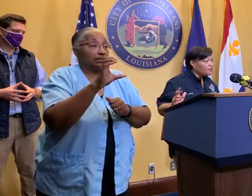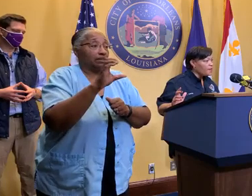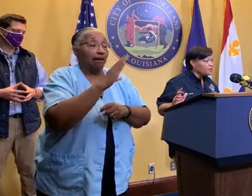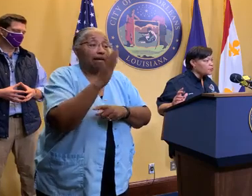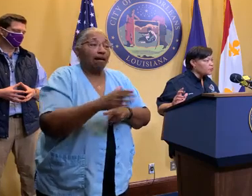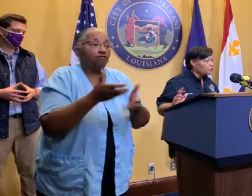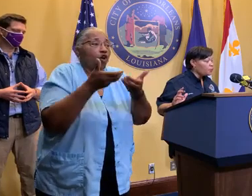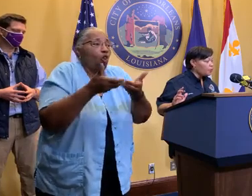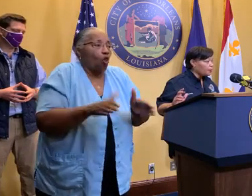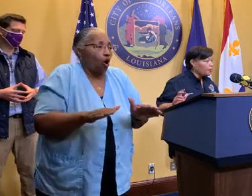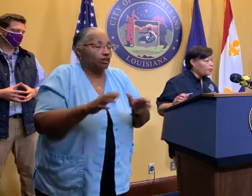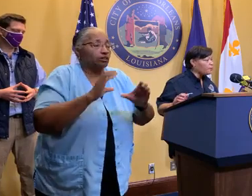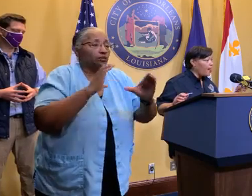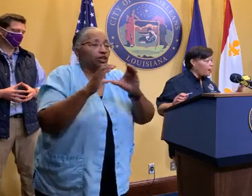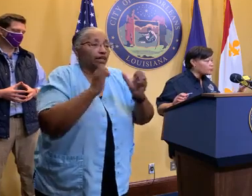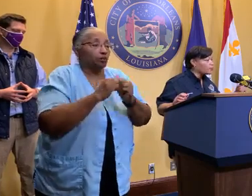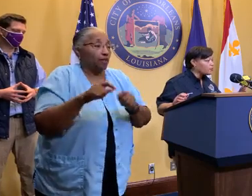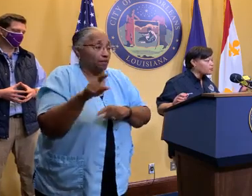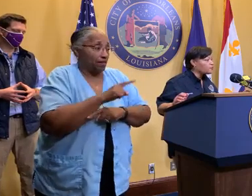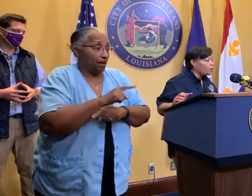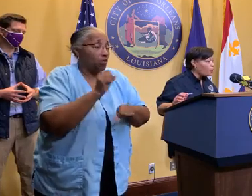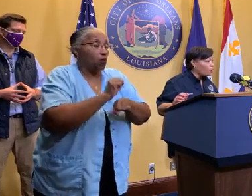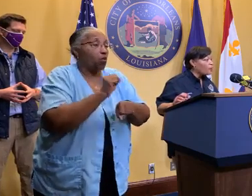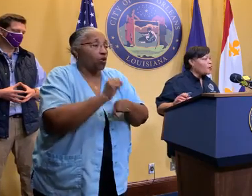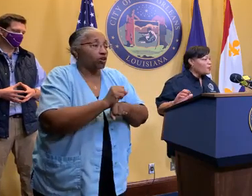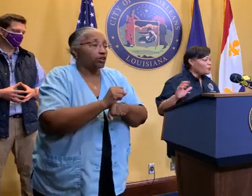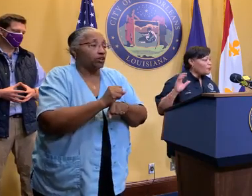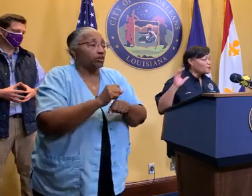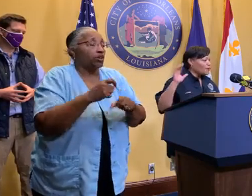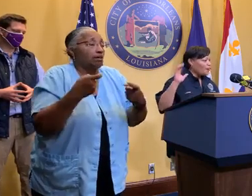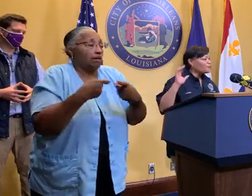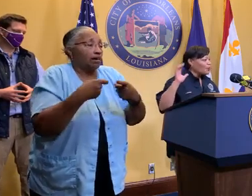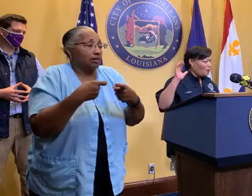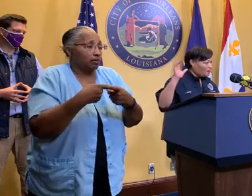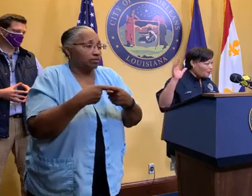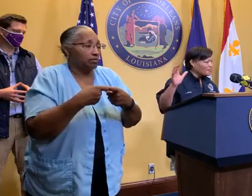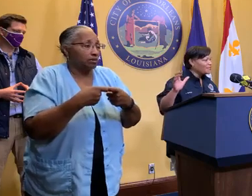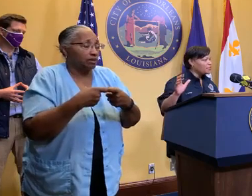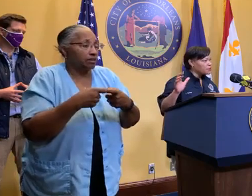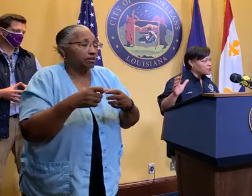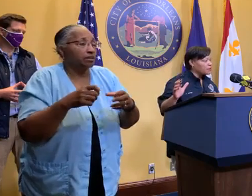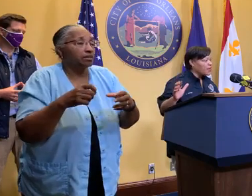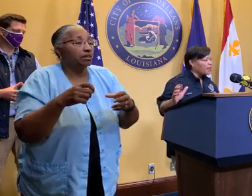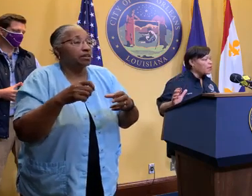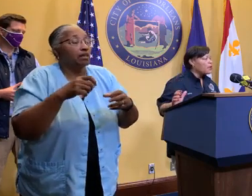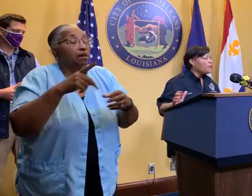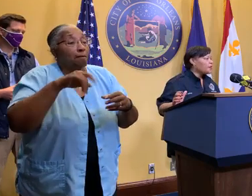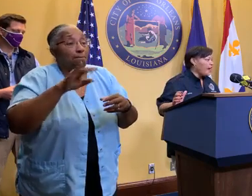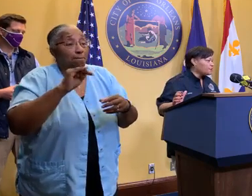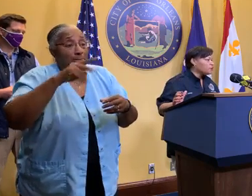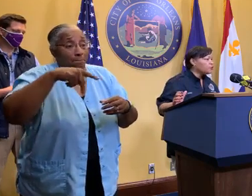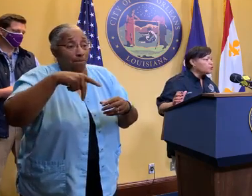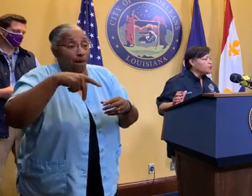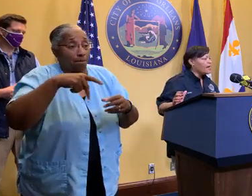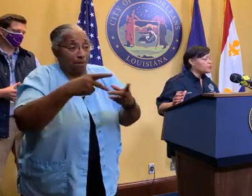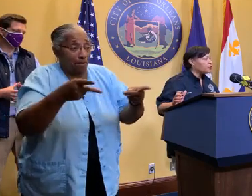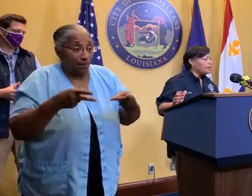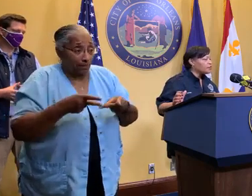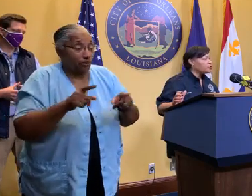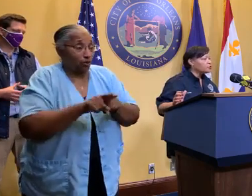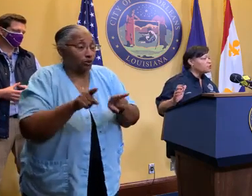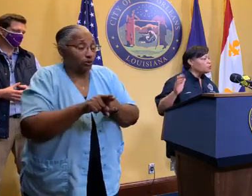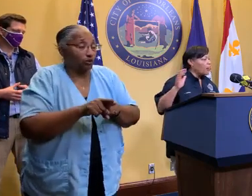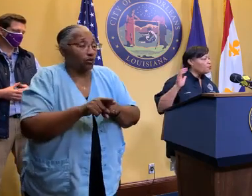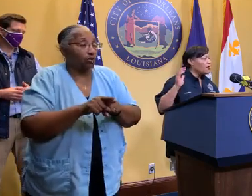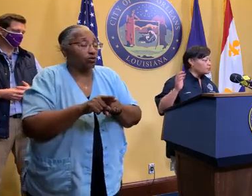with them as we were working on power sources for, of course, you know, pumping stations and the like, but absolutely as it